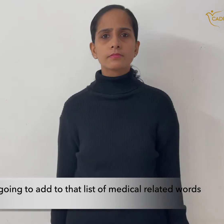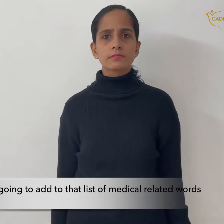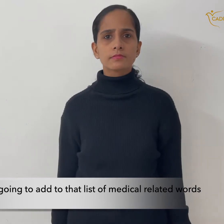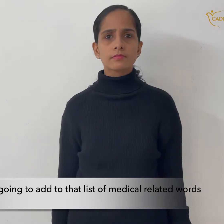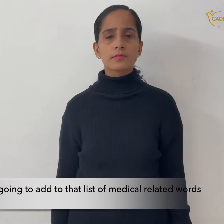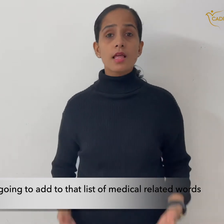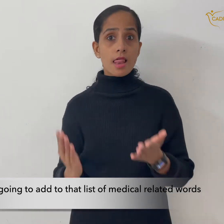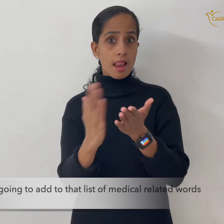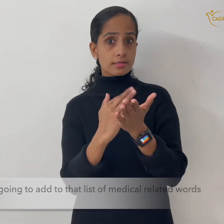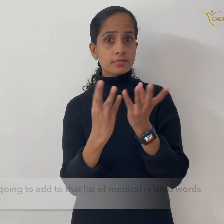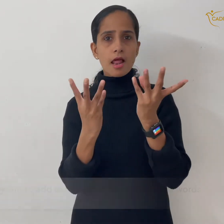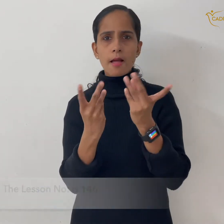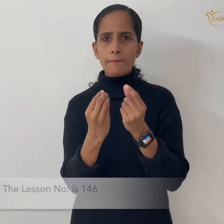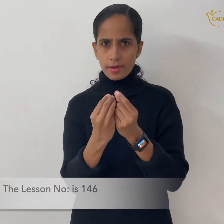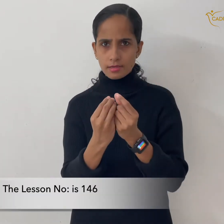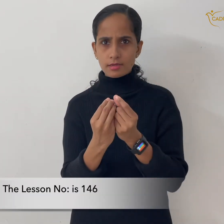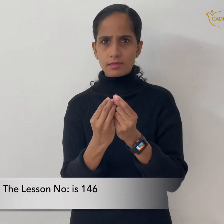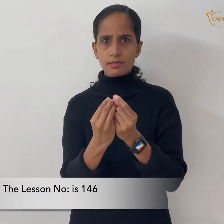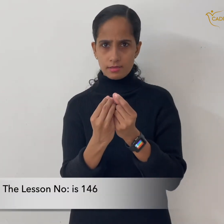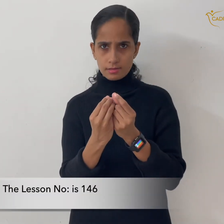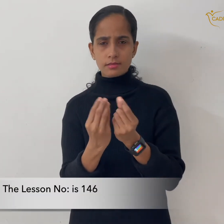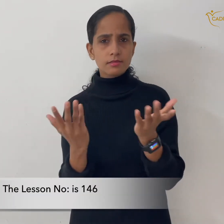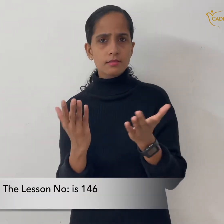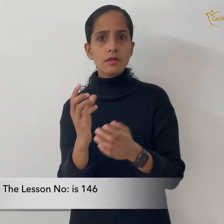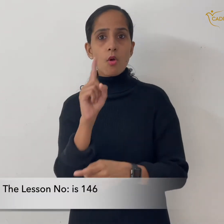lesson number is 146